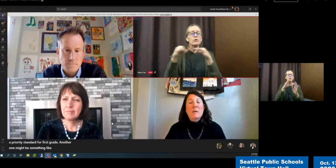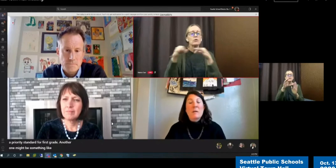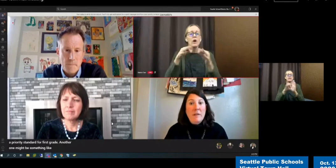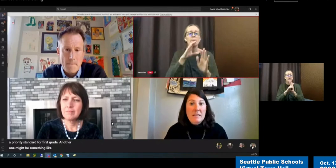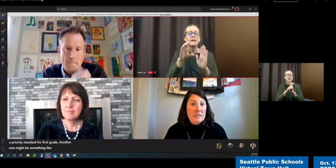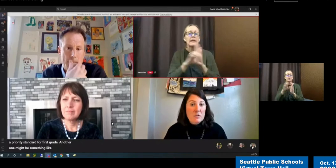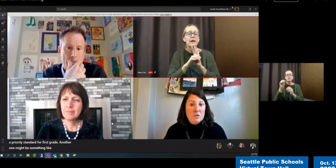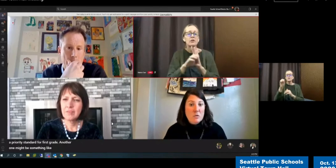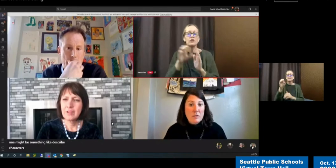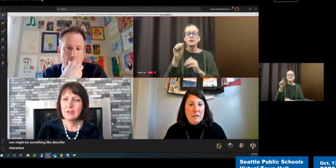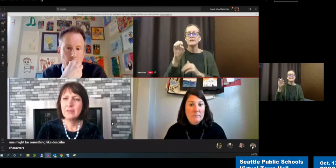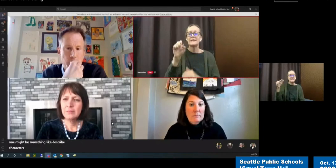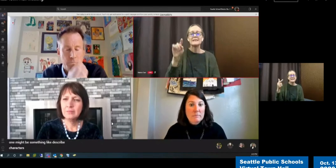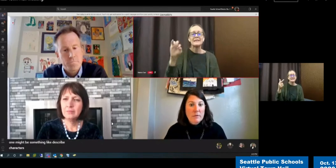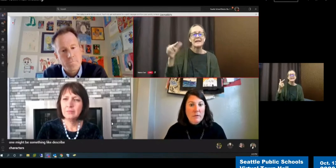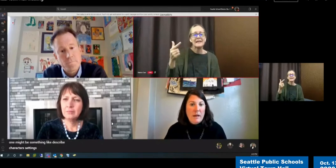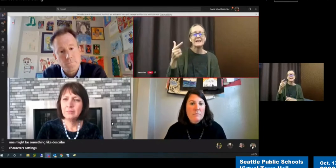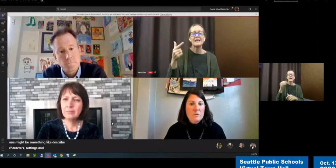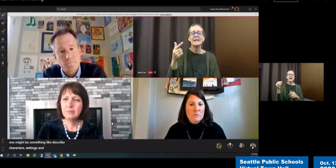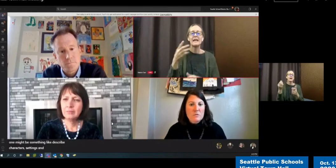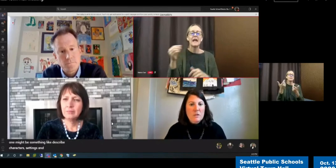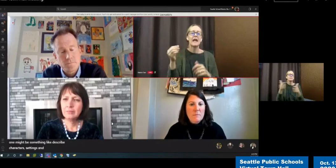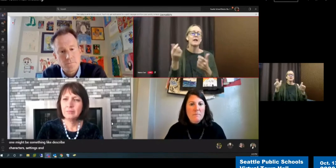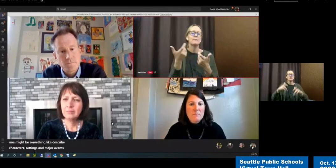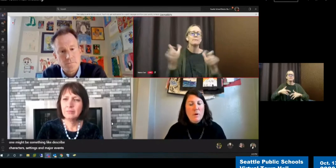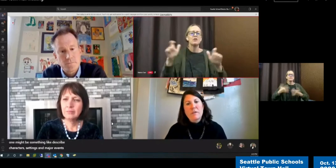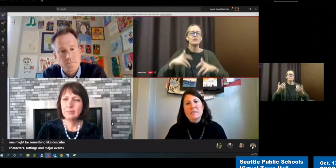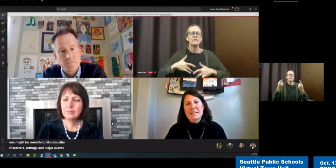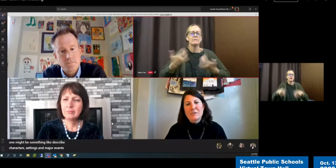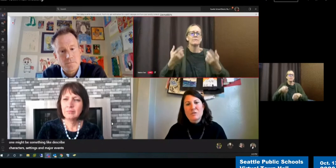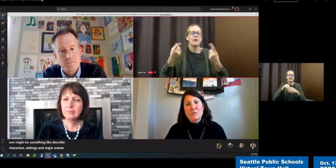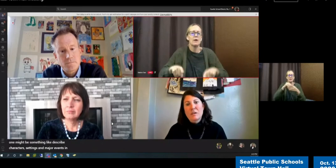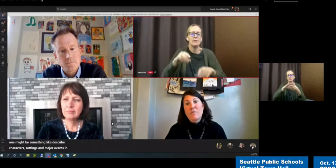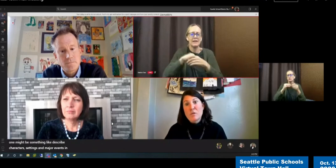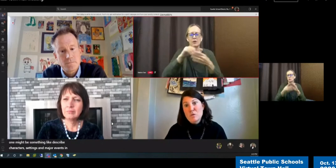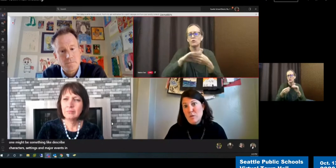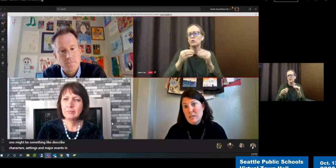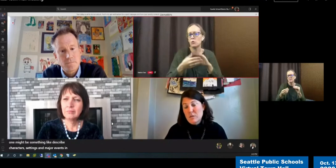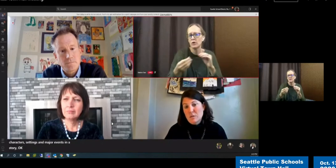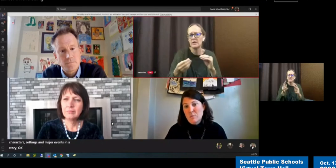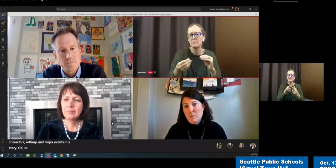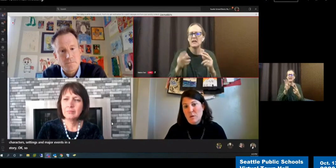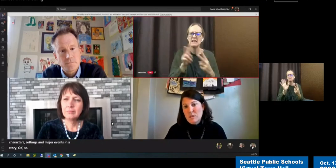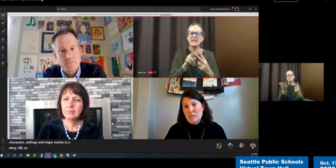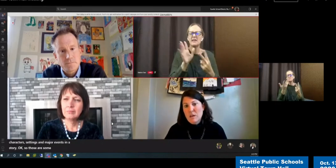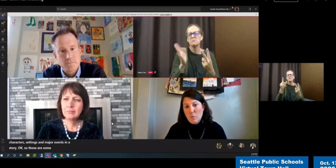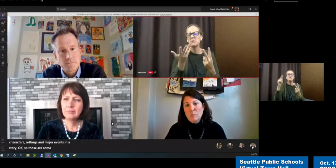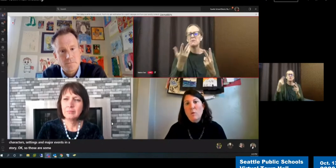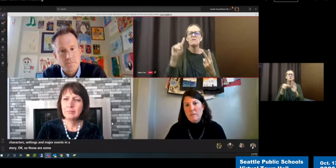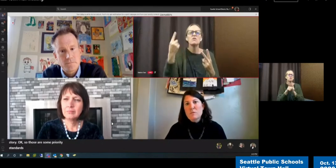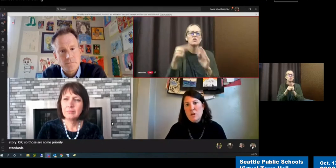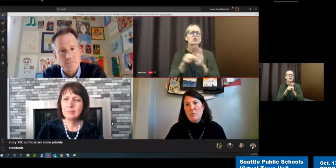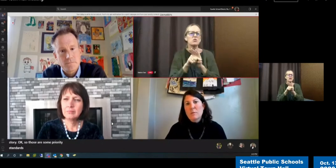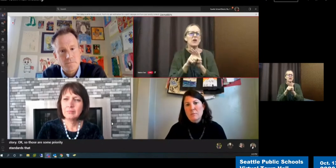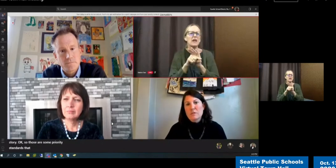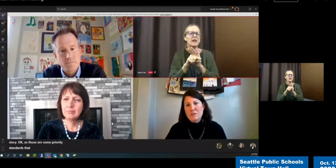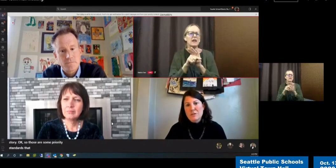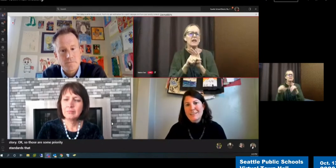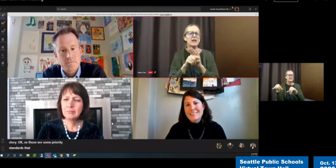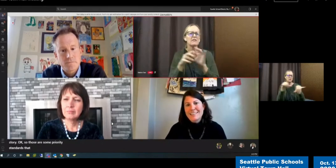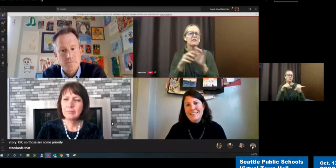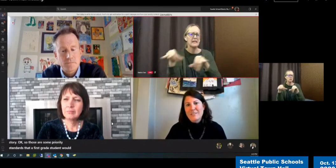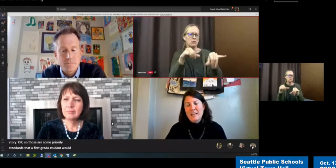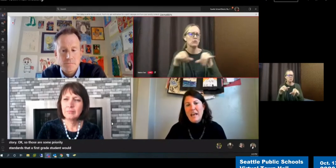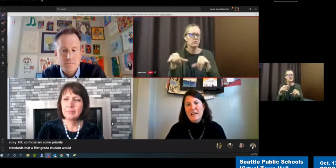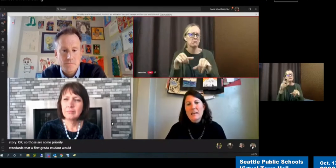major events in a story. Okay. So those are some priority standards that a first grade student would want to, we'd want them to know and be able to do